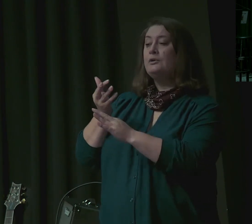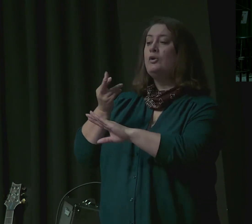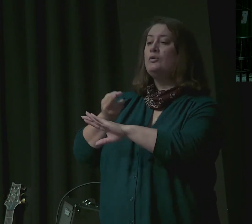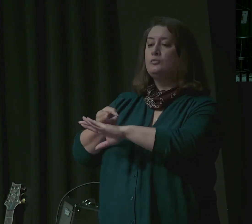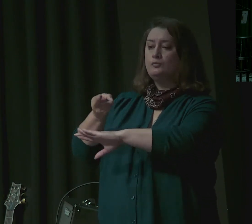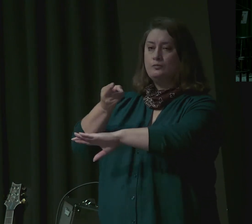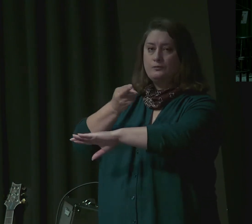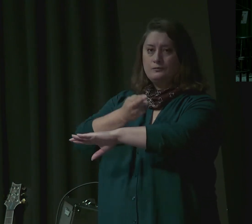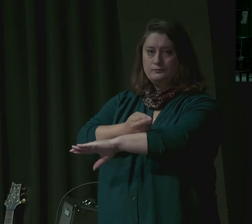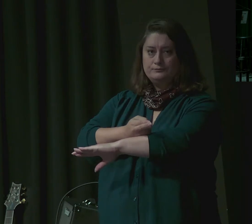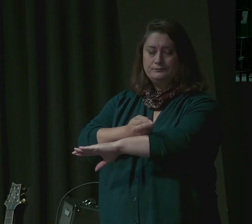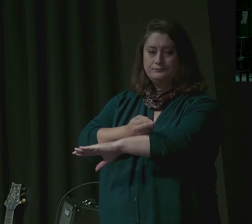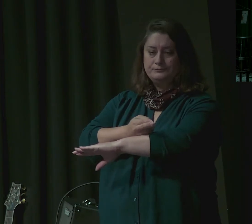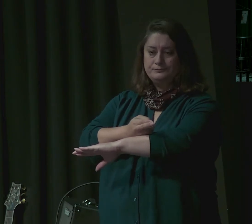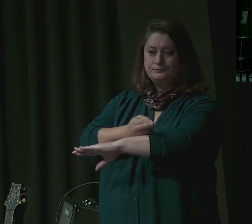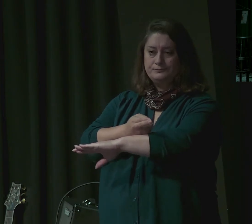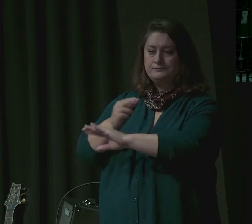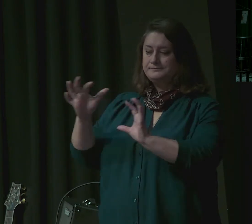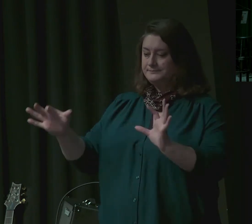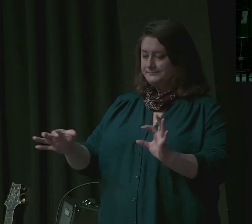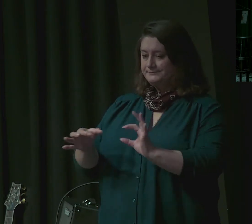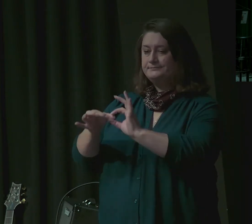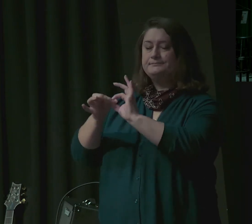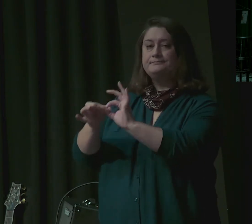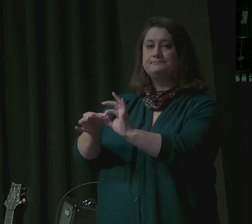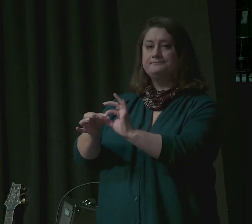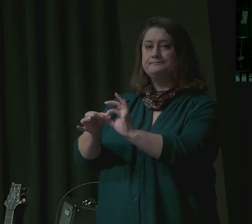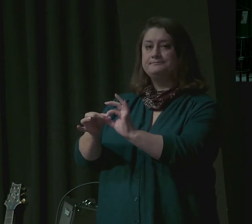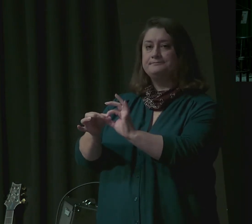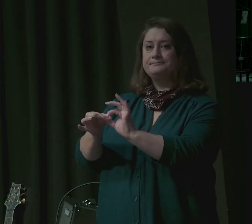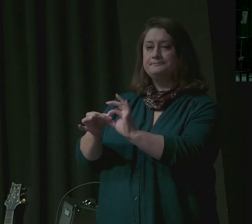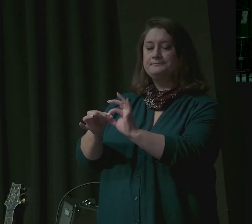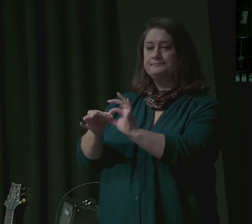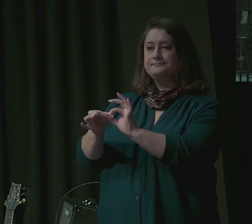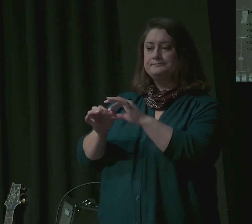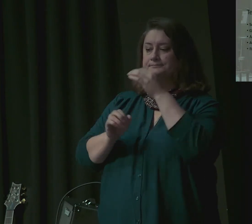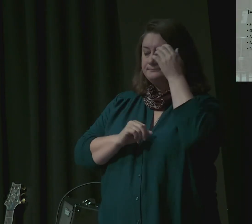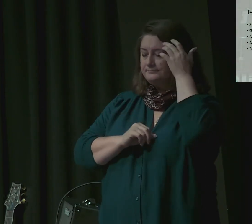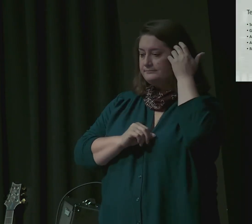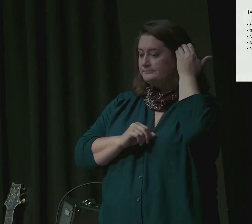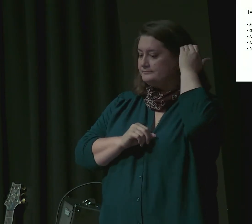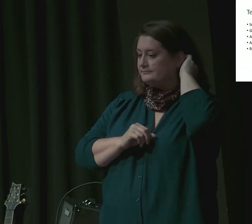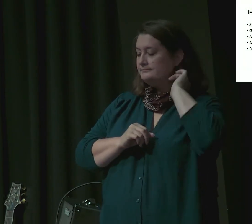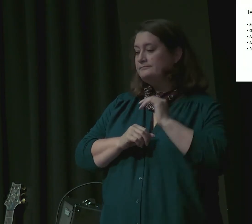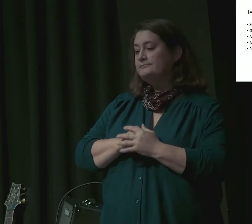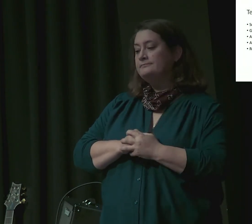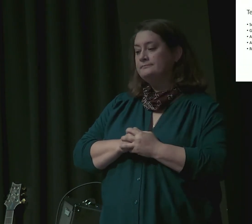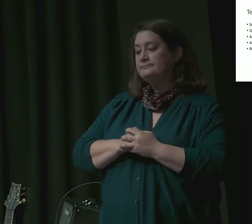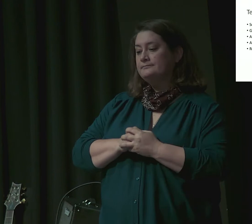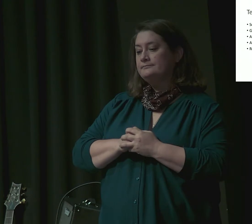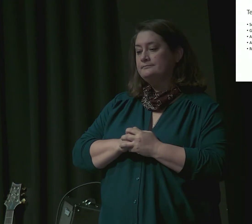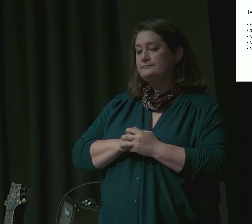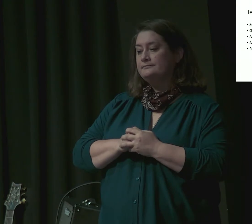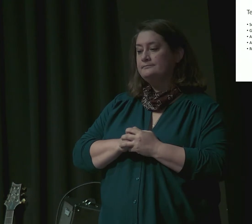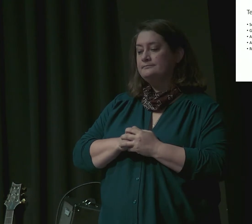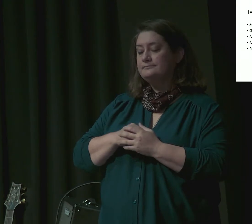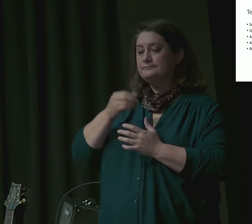For you see, reconciliation, even of Joseph and his brothers, without righteousness,